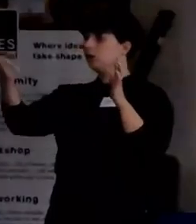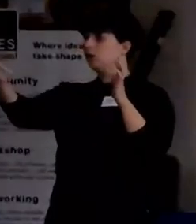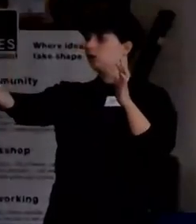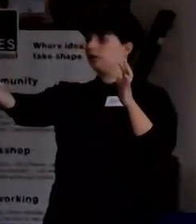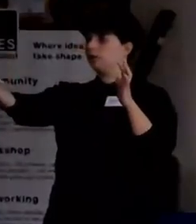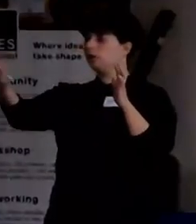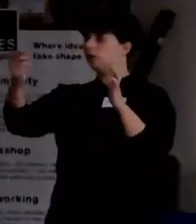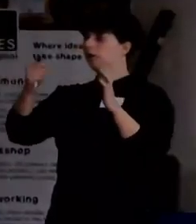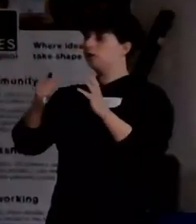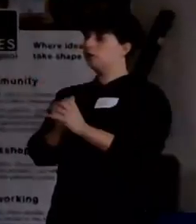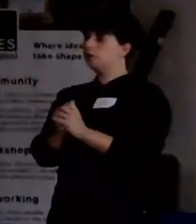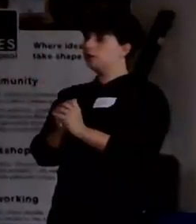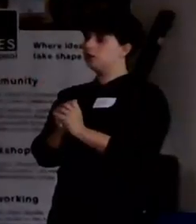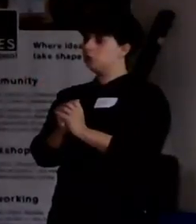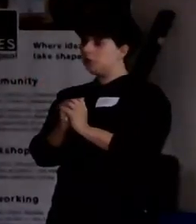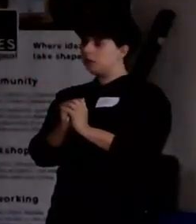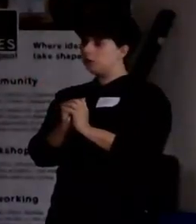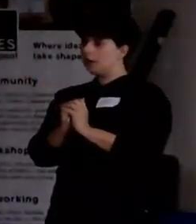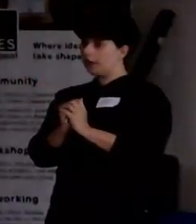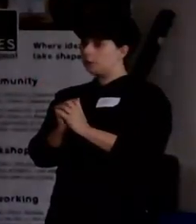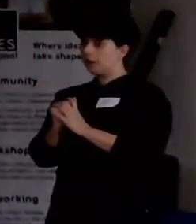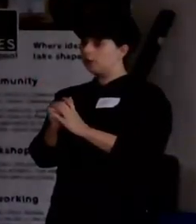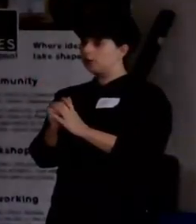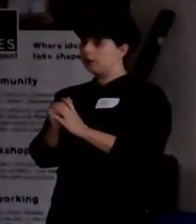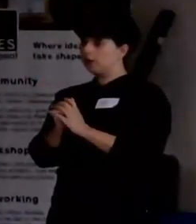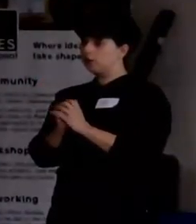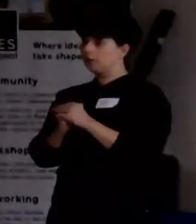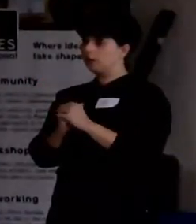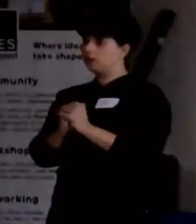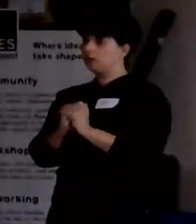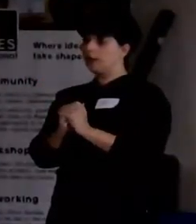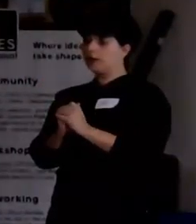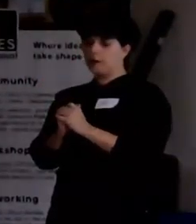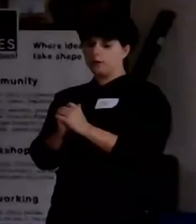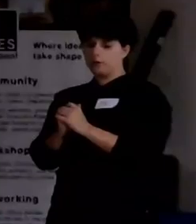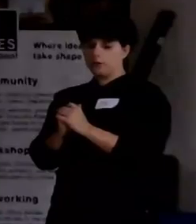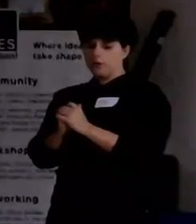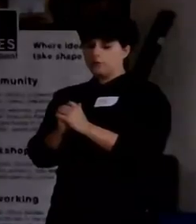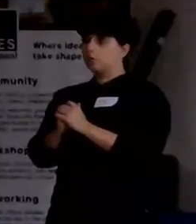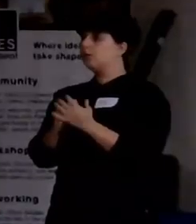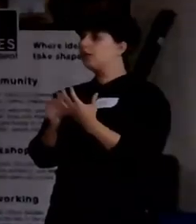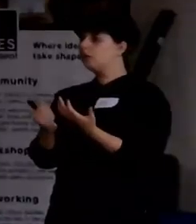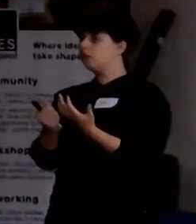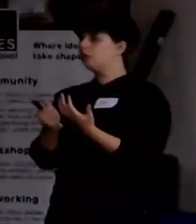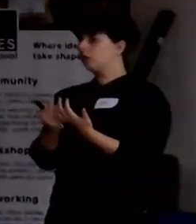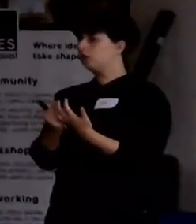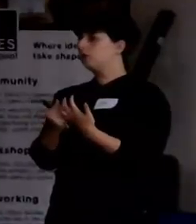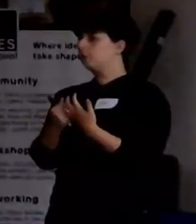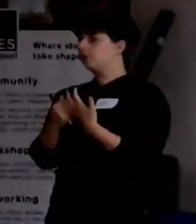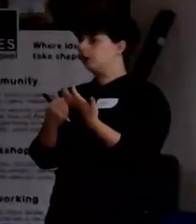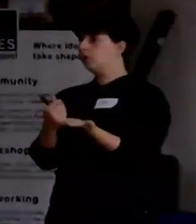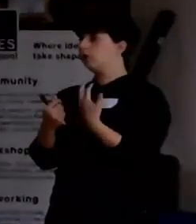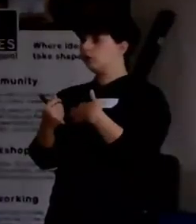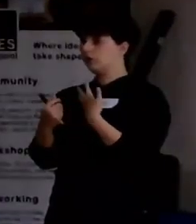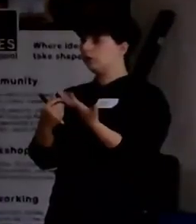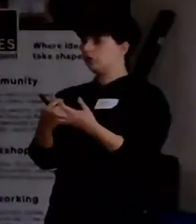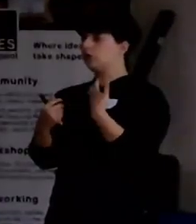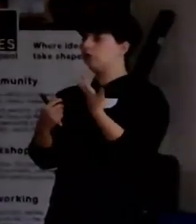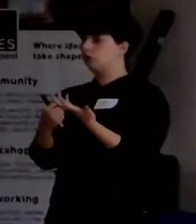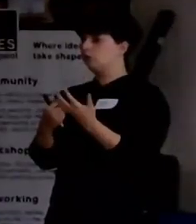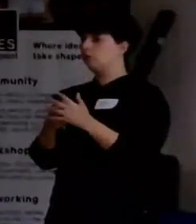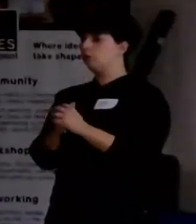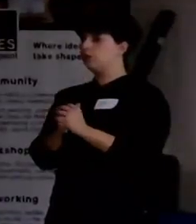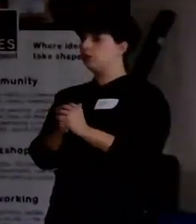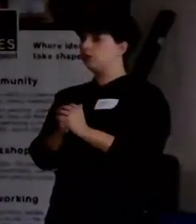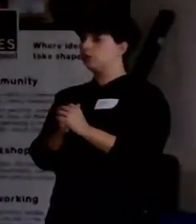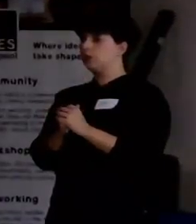right there and who is speaking on our last panel today, contributing to the last panel. So please do talk to them. They will kind of